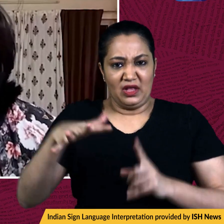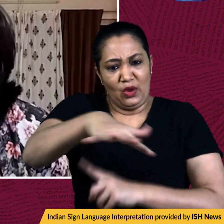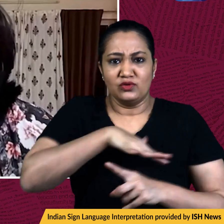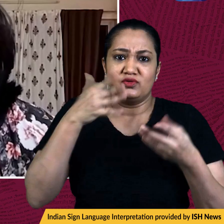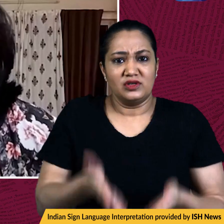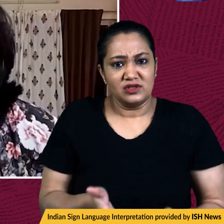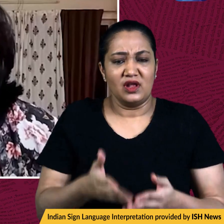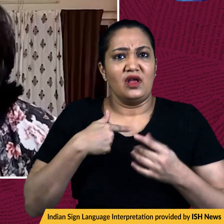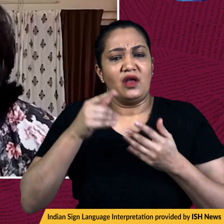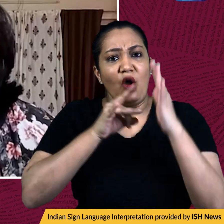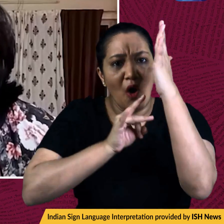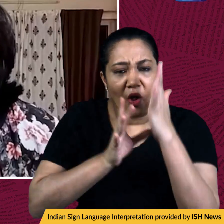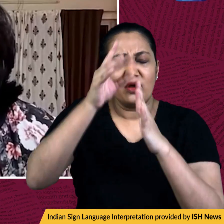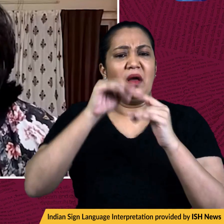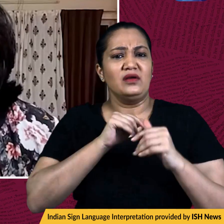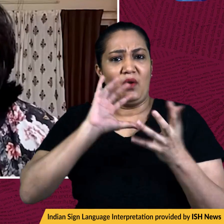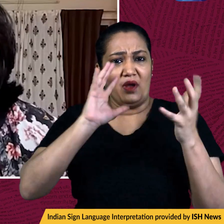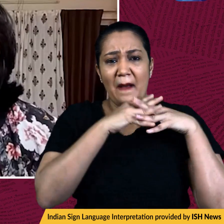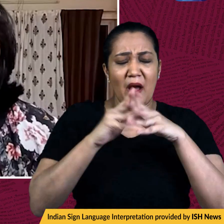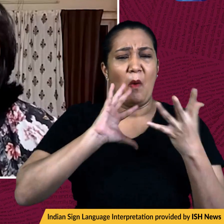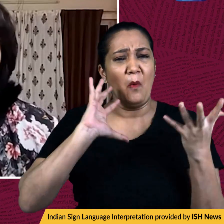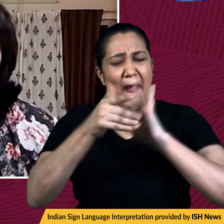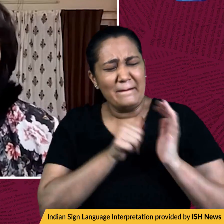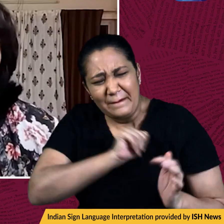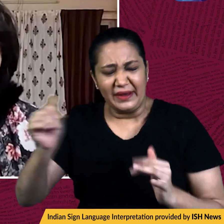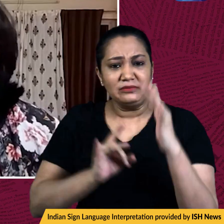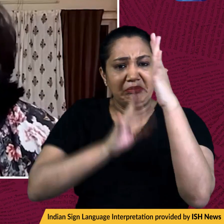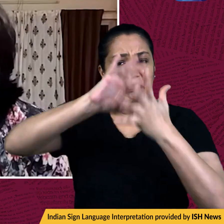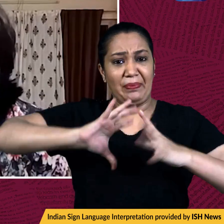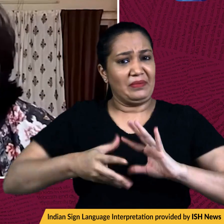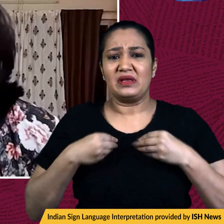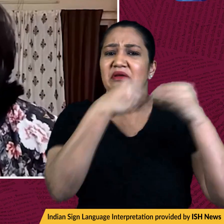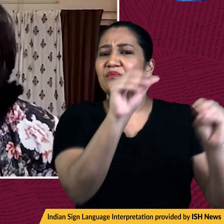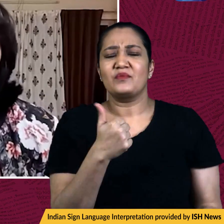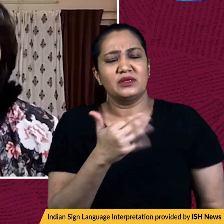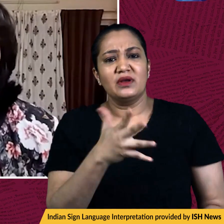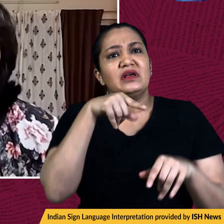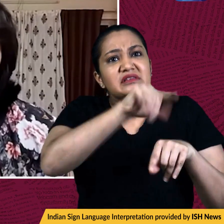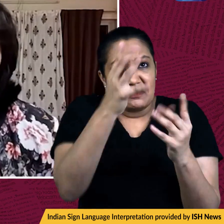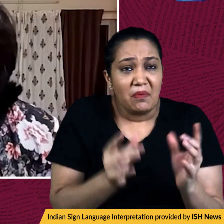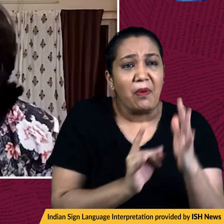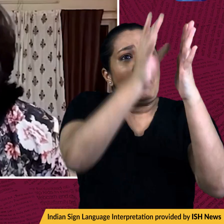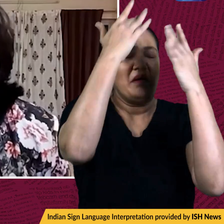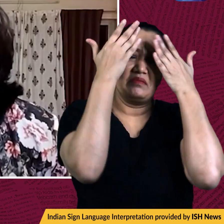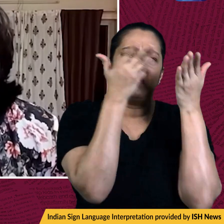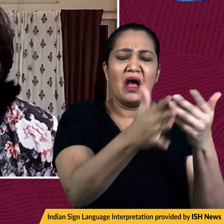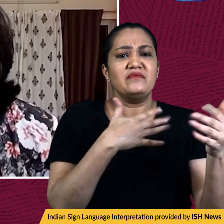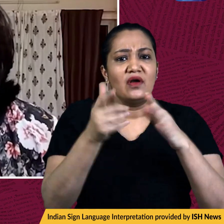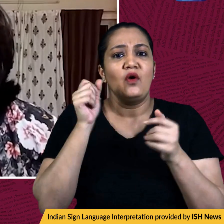like this, we can't supply the United States with our world's best rocket engines. Let them fly on something else. They have broomsticks.